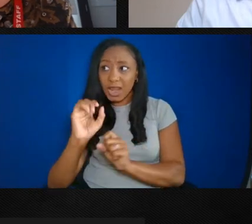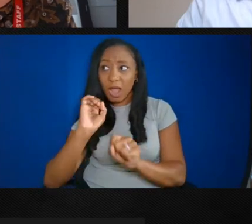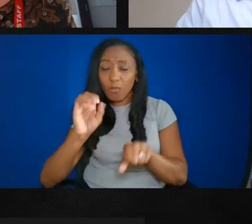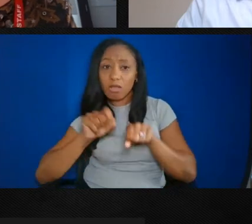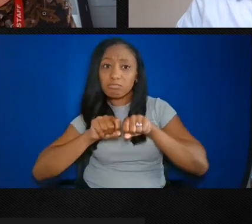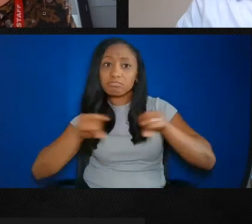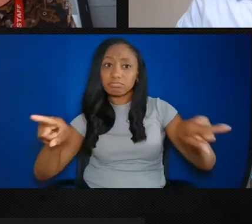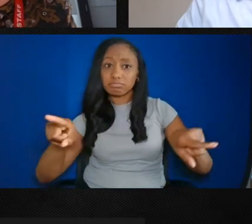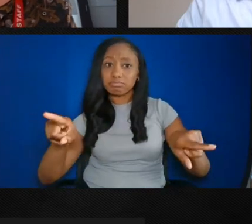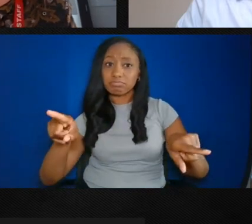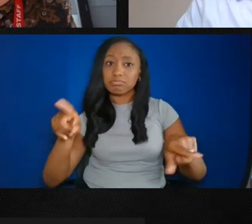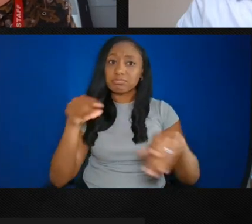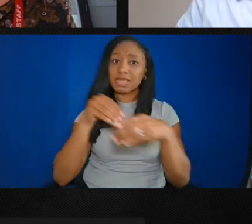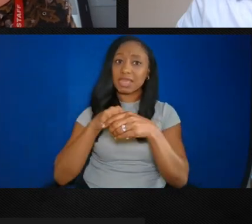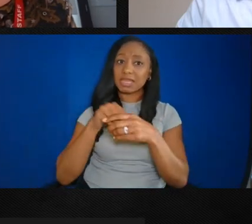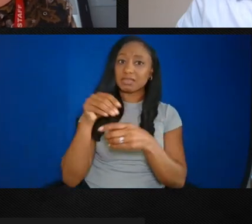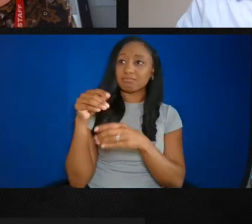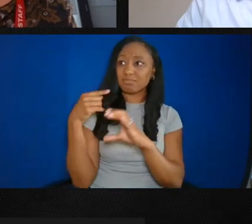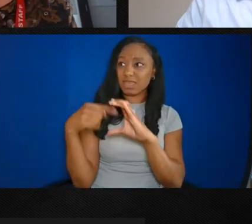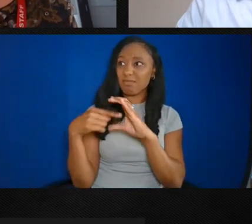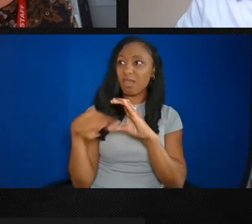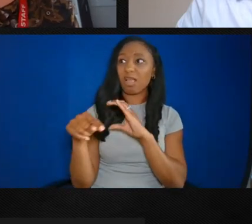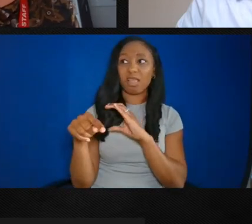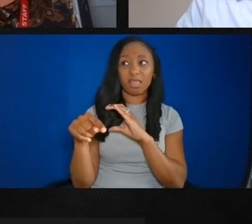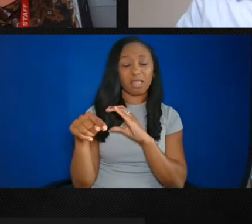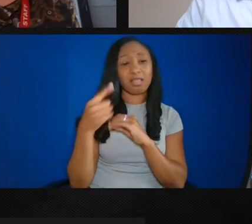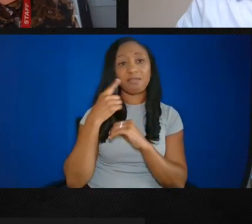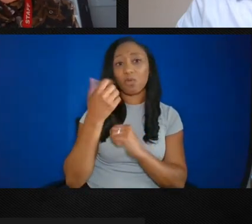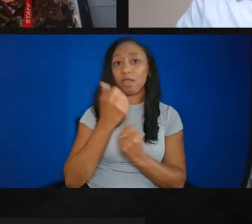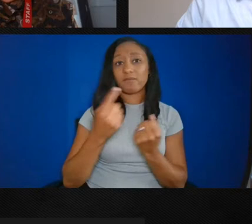all of the folks that are viewing right now.